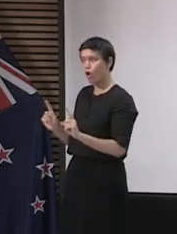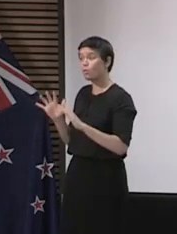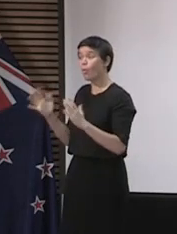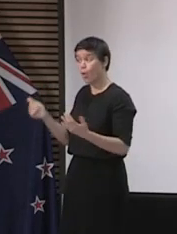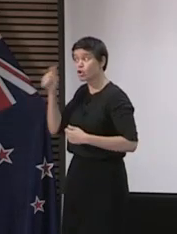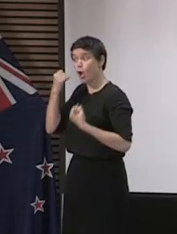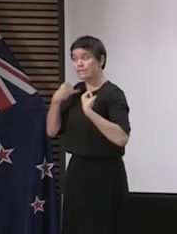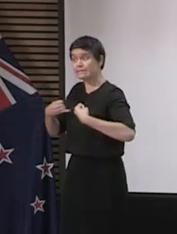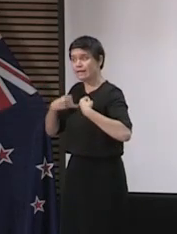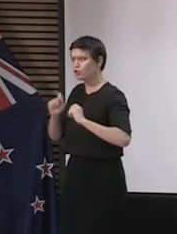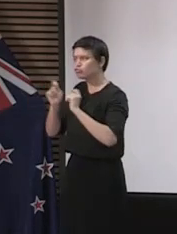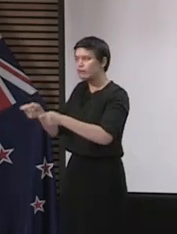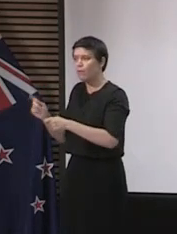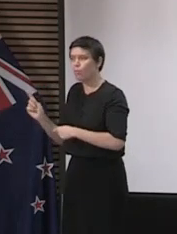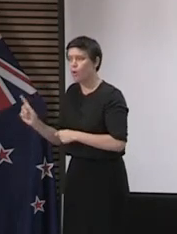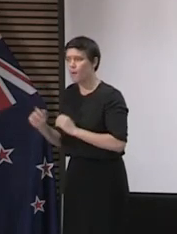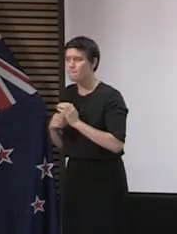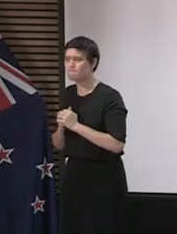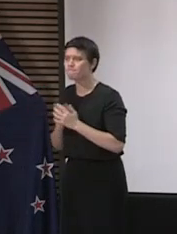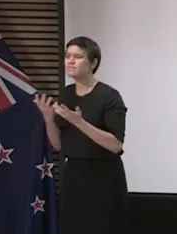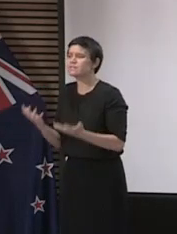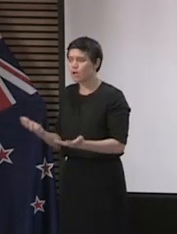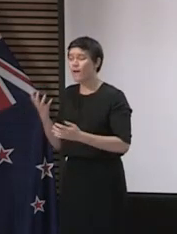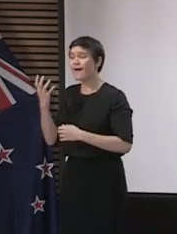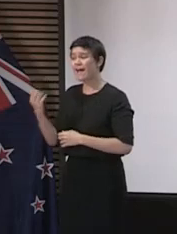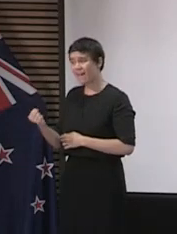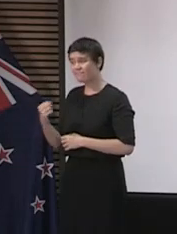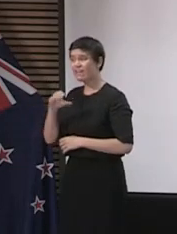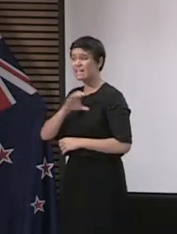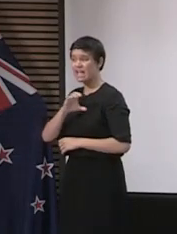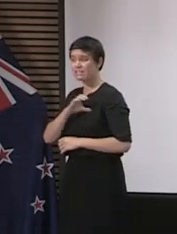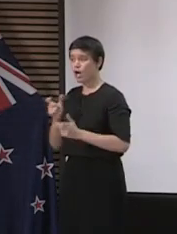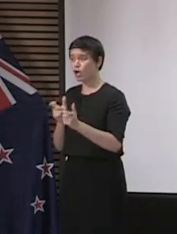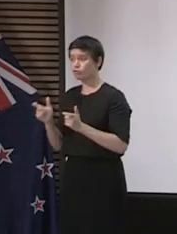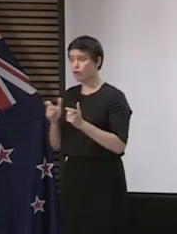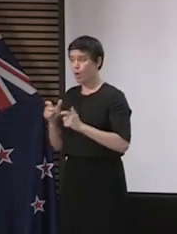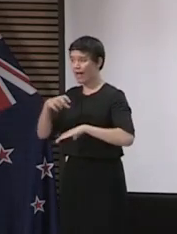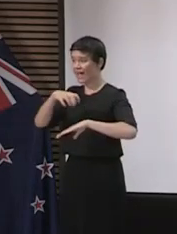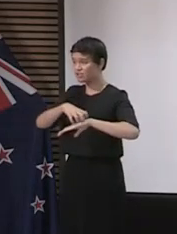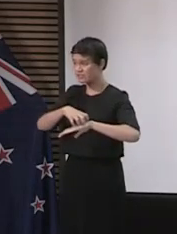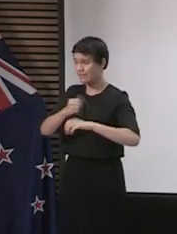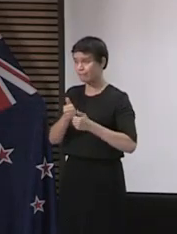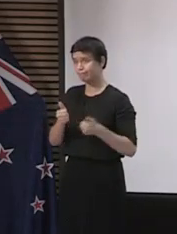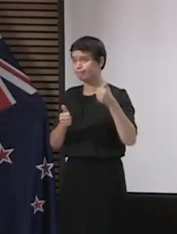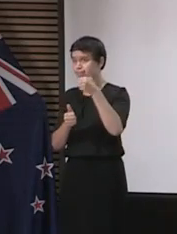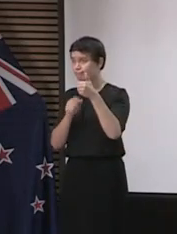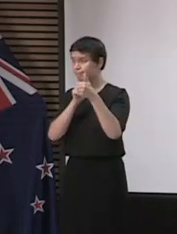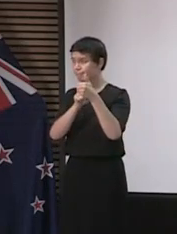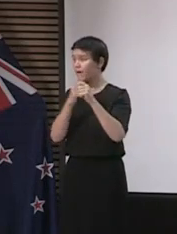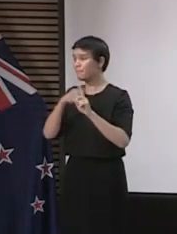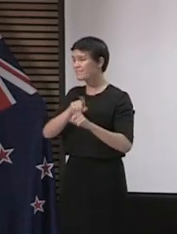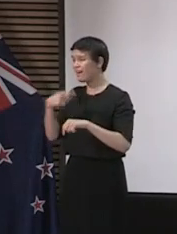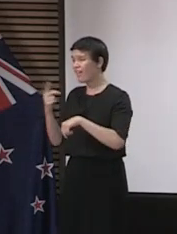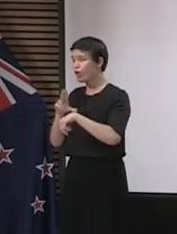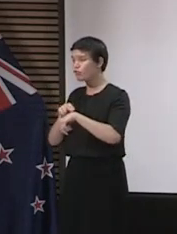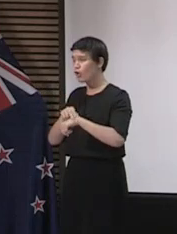Diana Safaiti, the Acting Chief Executive of the Cancer Control Agency, and clinicians across the sector about how to